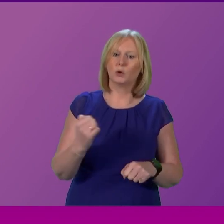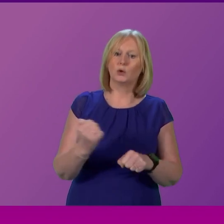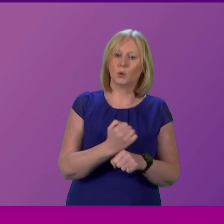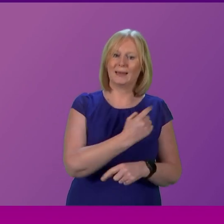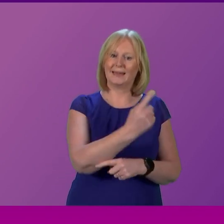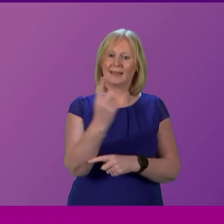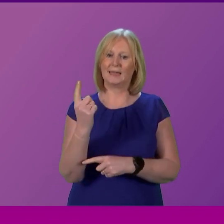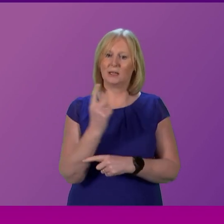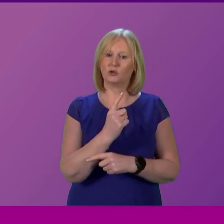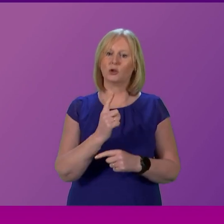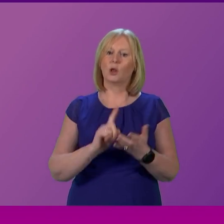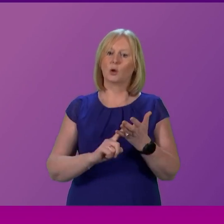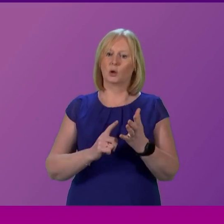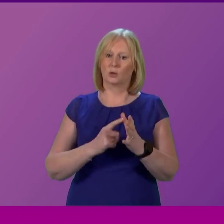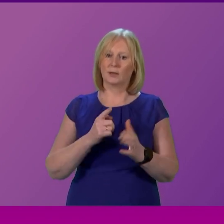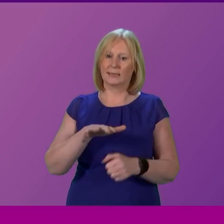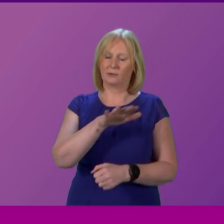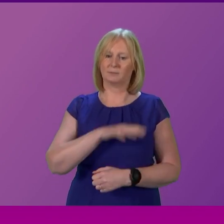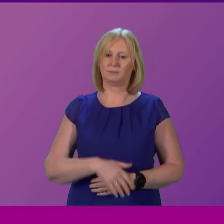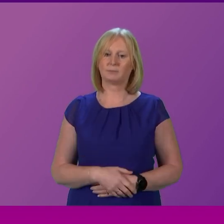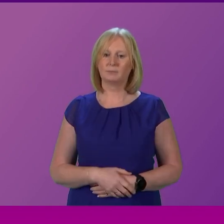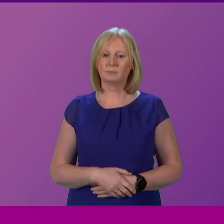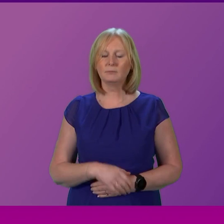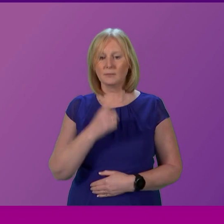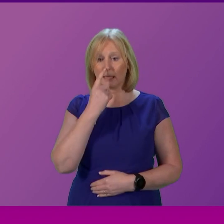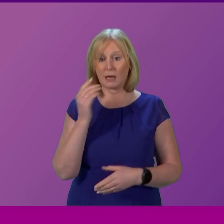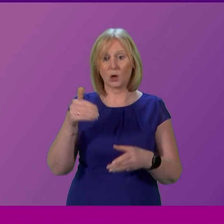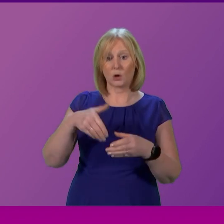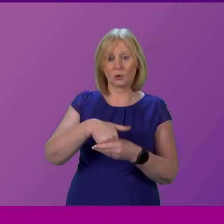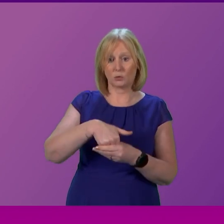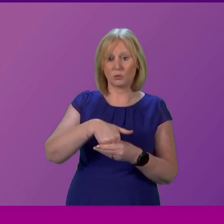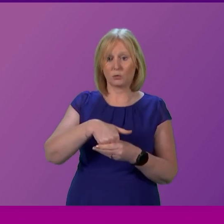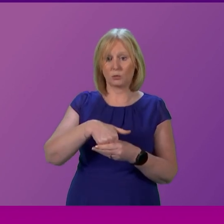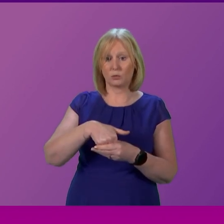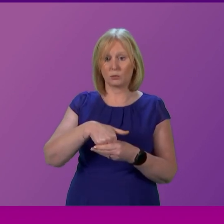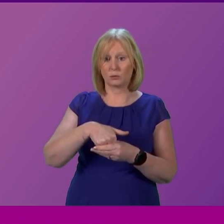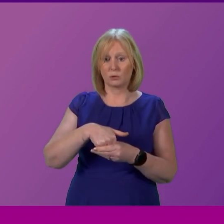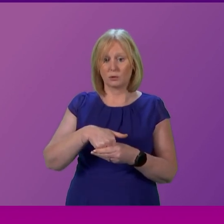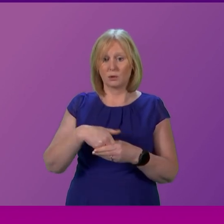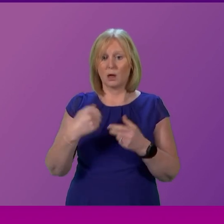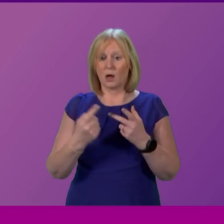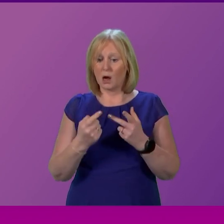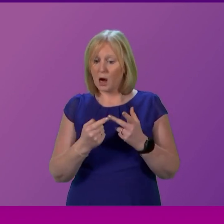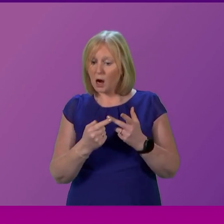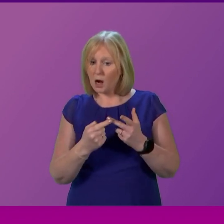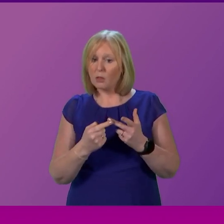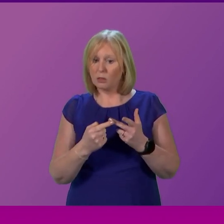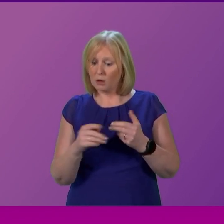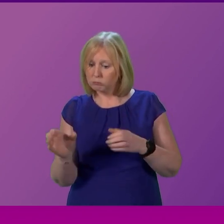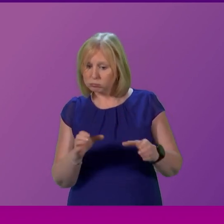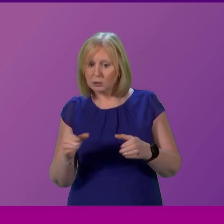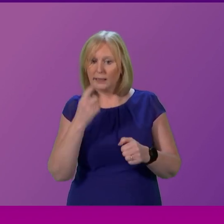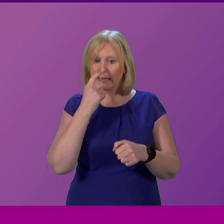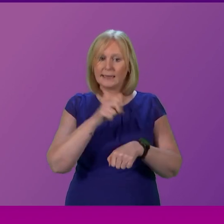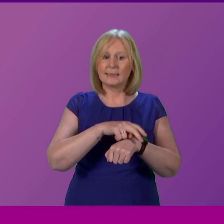local health board area. These measures could include, among others, opening or procuring additional capacity, moving staff to areas